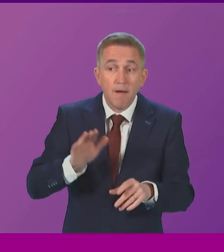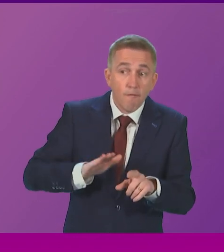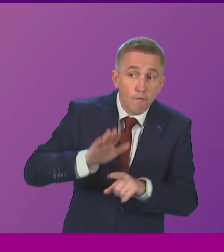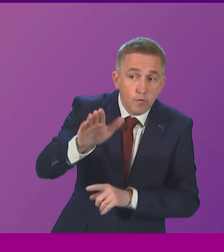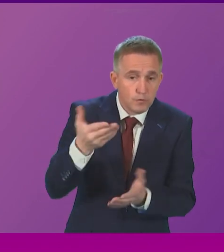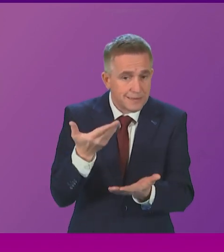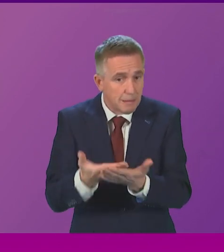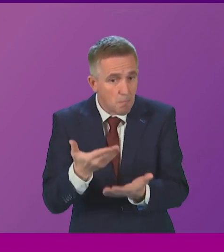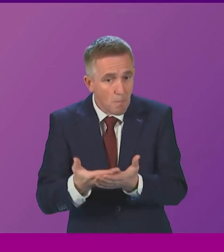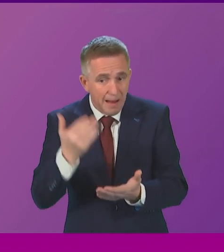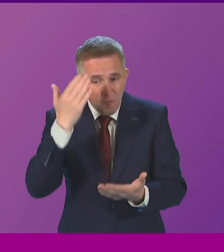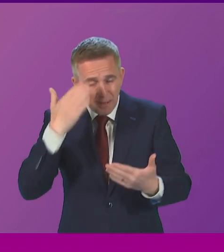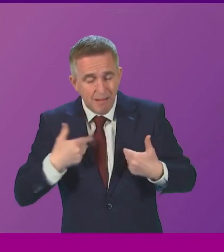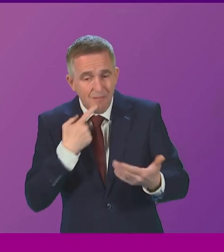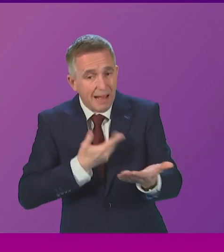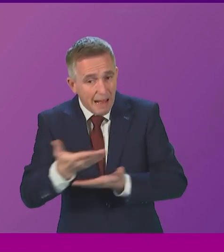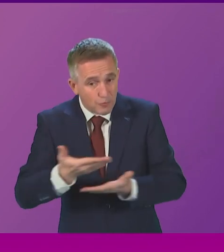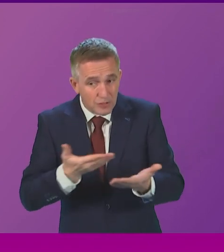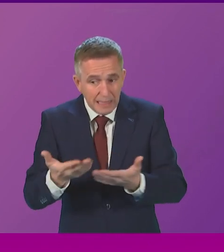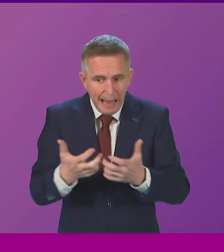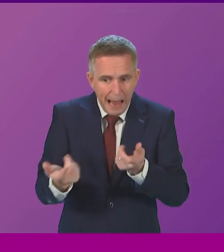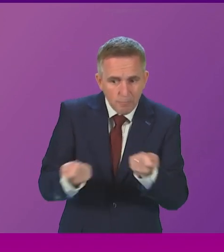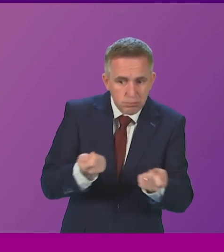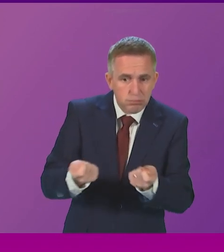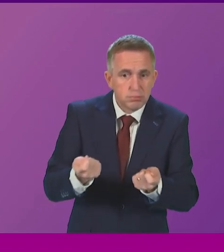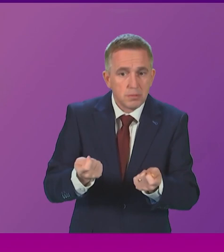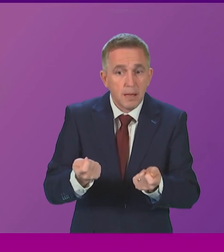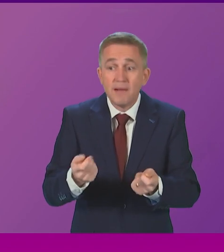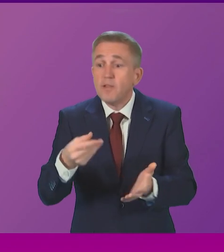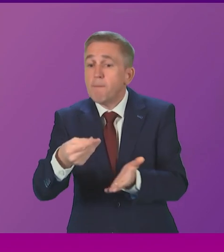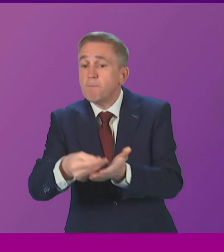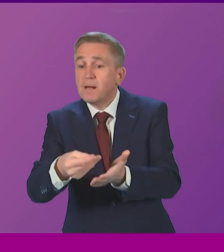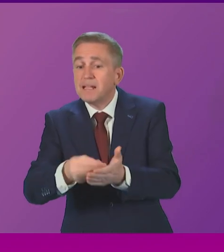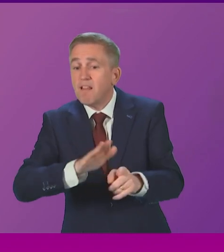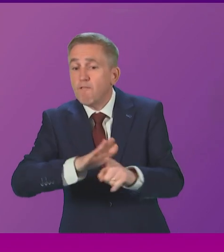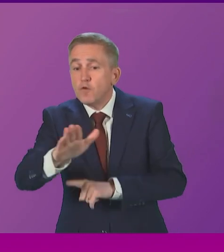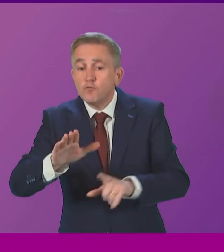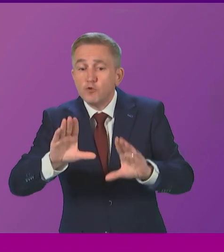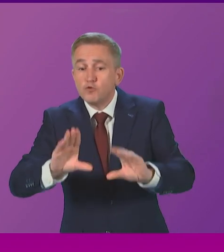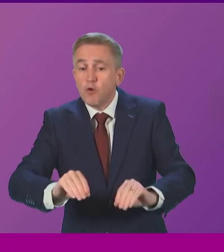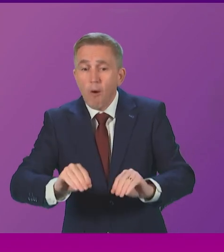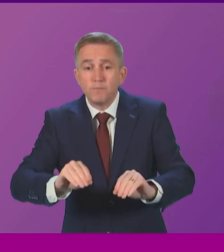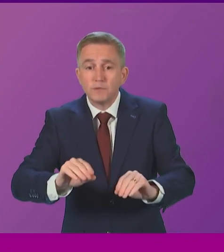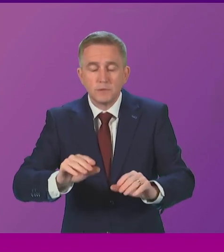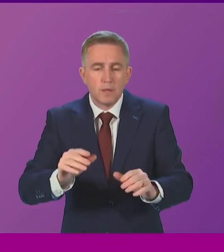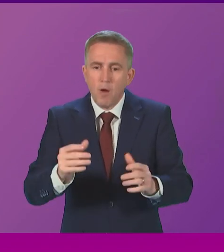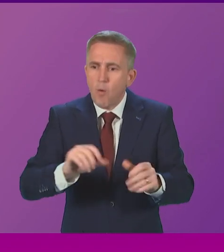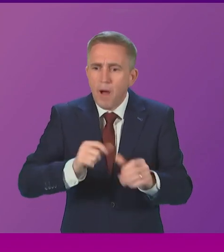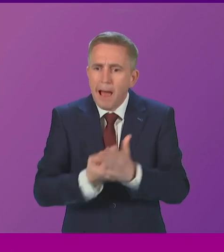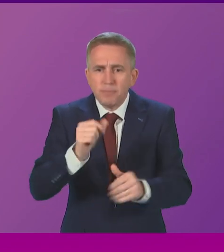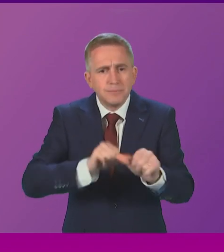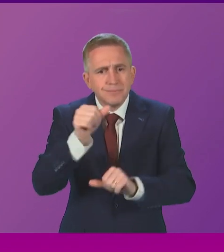for these services be met if this financial support is not available beyond the end of this academic year?